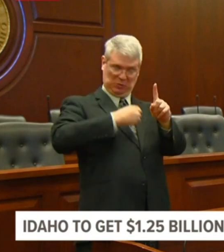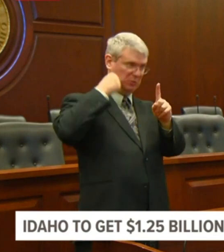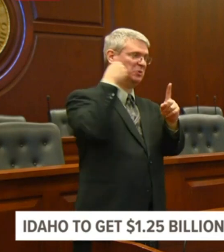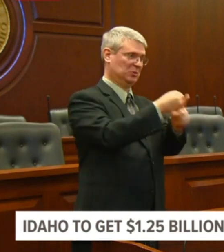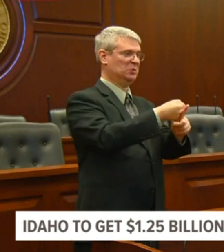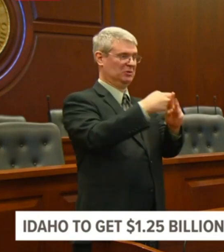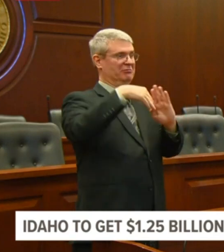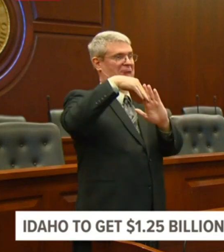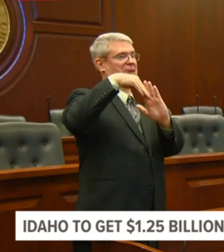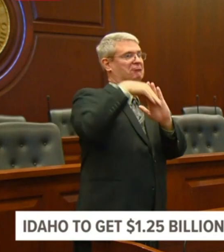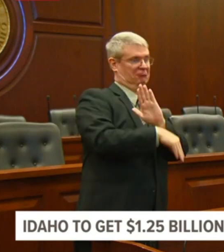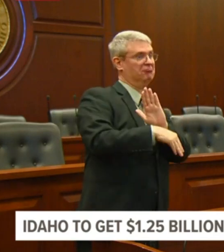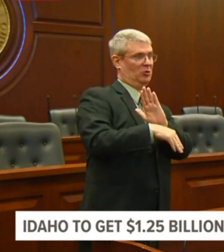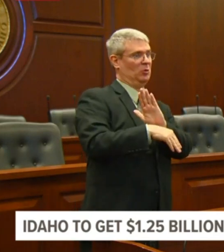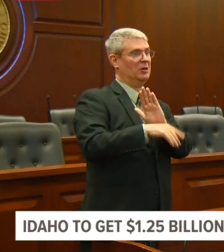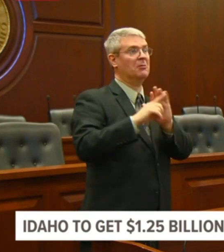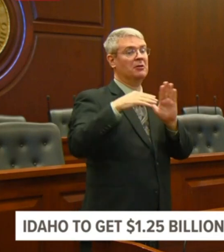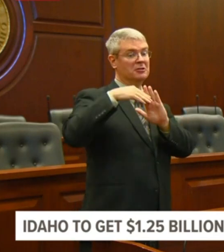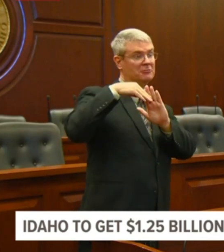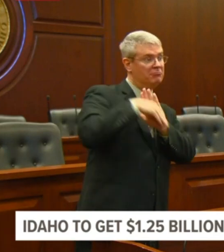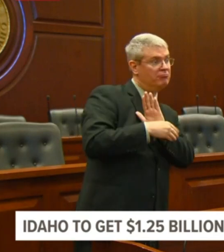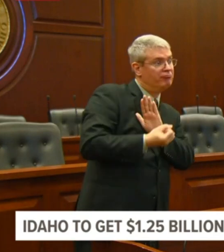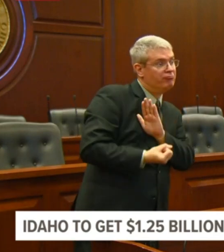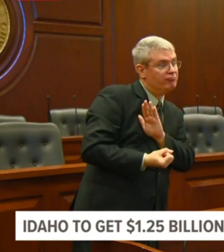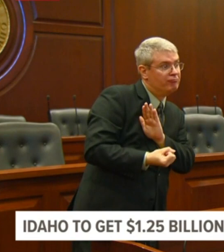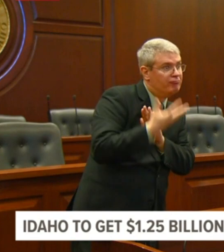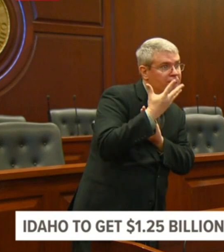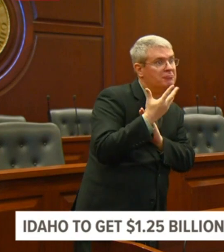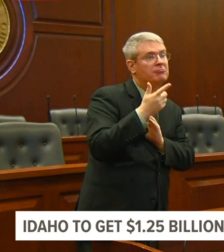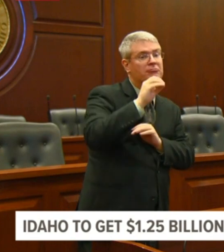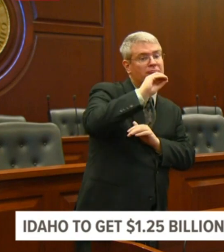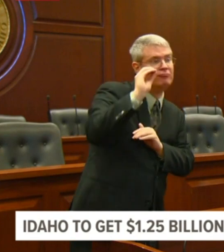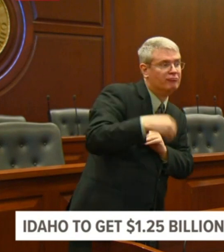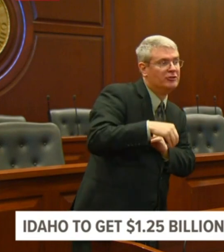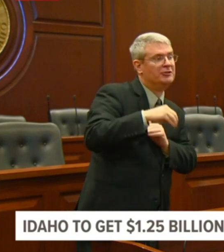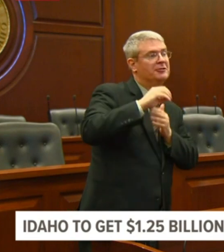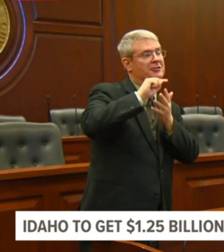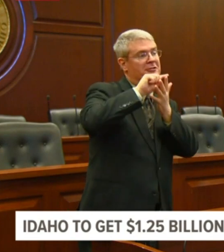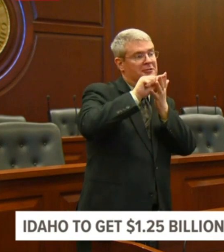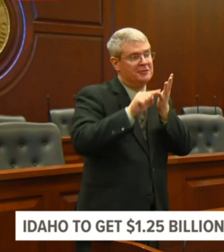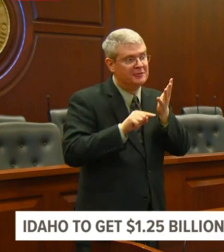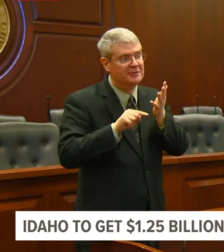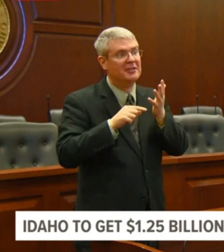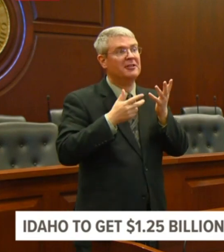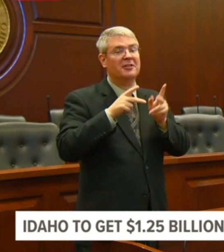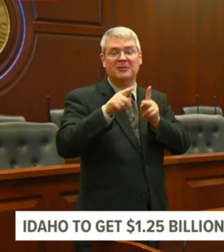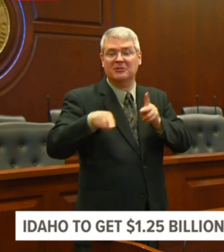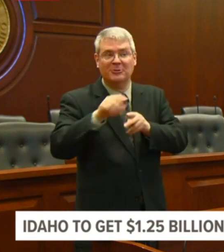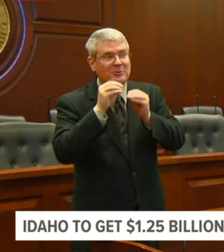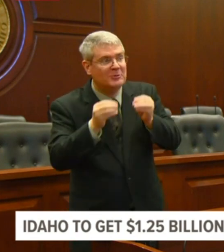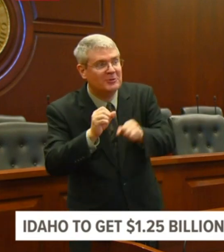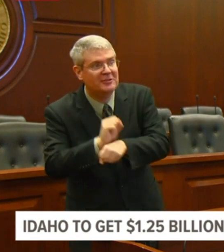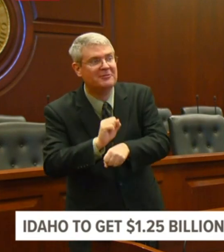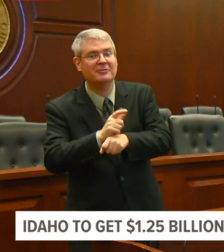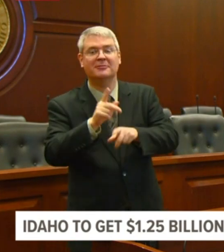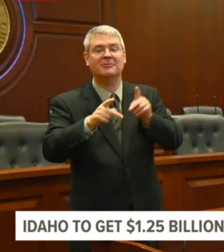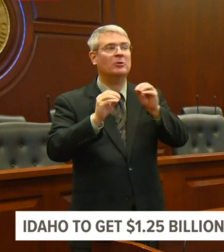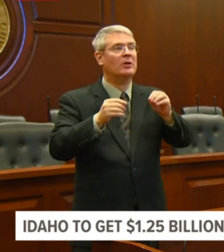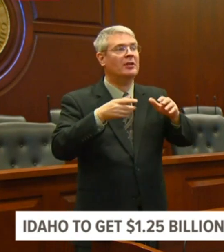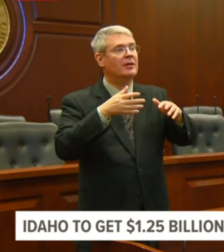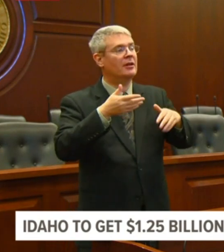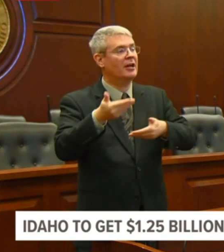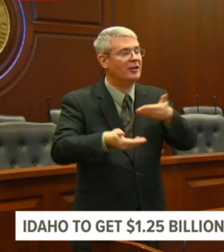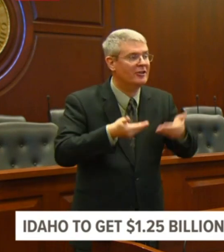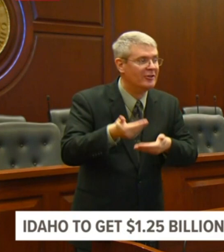that's one thing. But there are not very many people hiring right now, and there's way more people that are going on unemployment. Sales